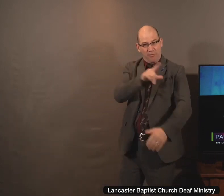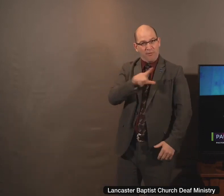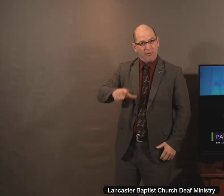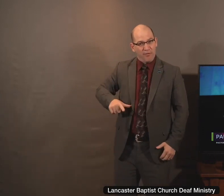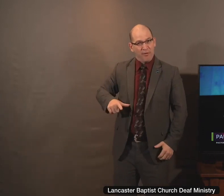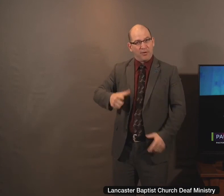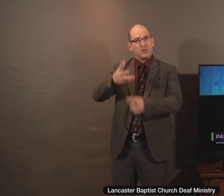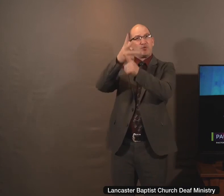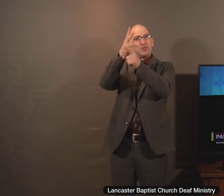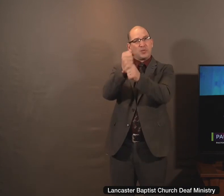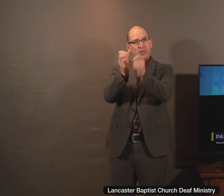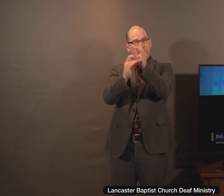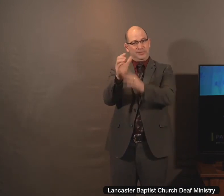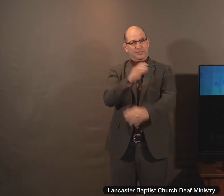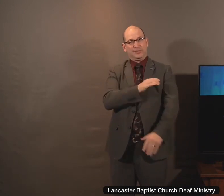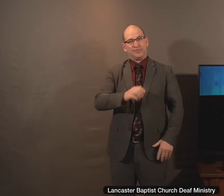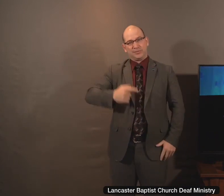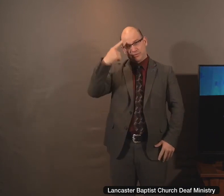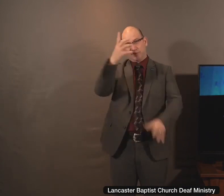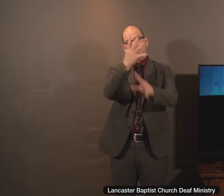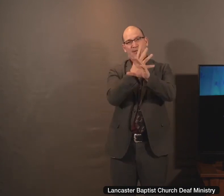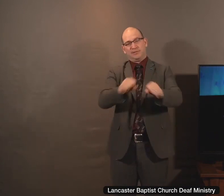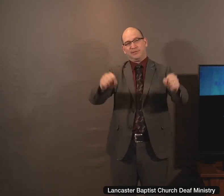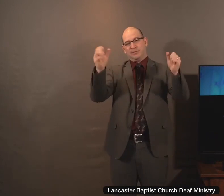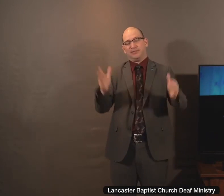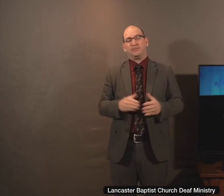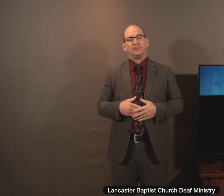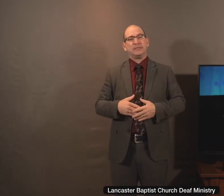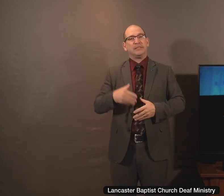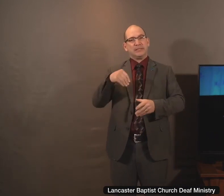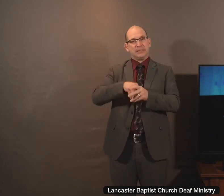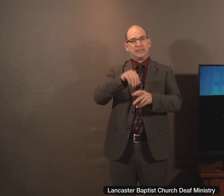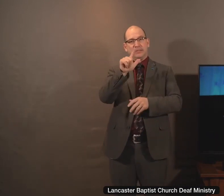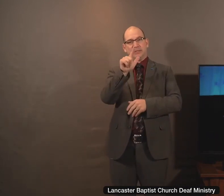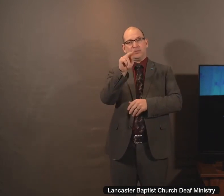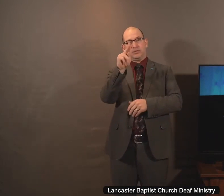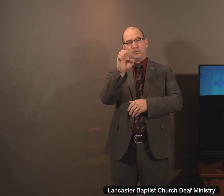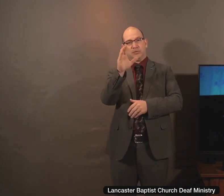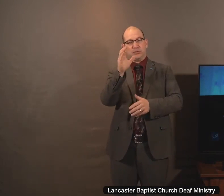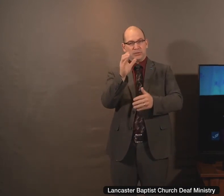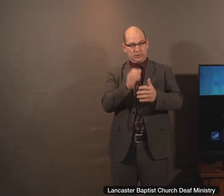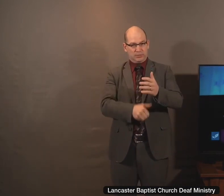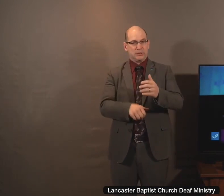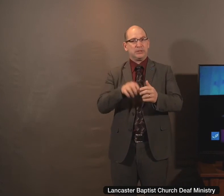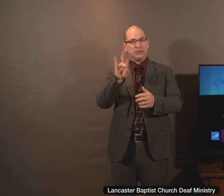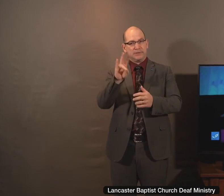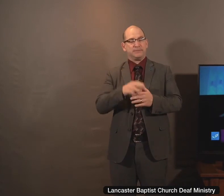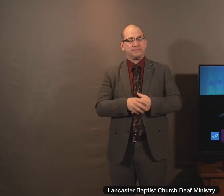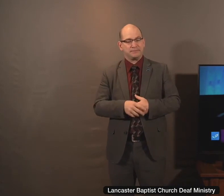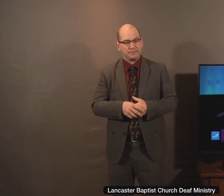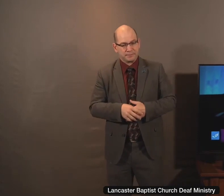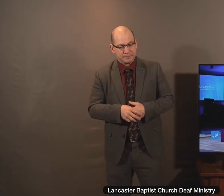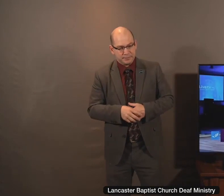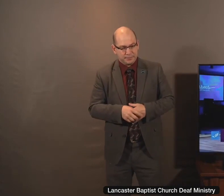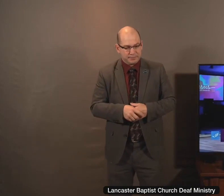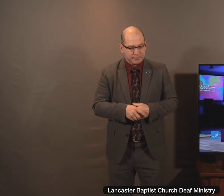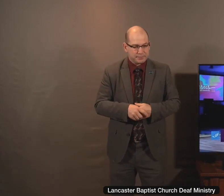as her Savior. Take your Bible, if you would, please, and turn to Luke's Gospel. We're going to be looking this morning at Luke chapter 7,